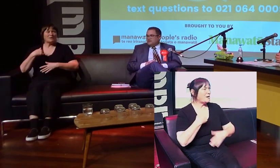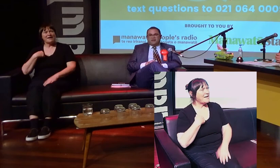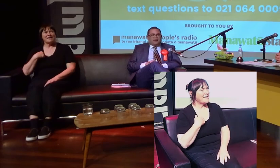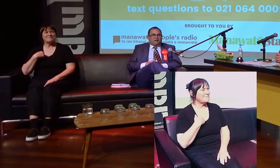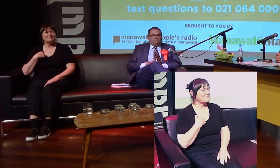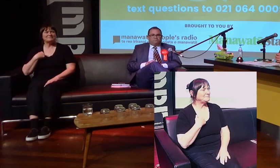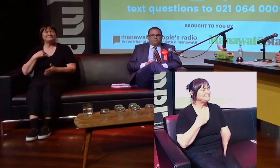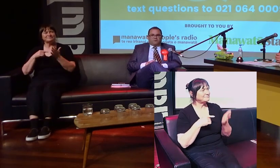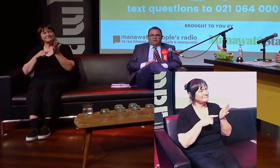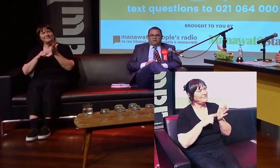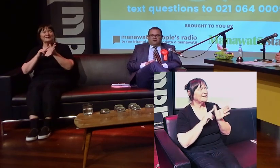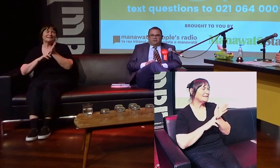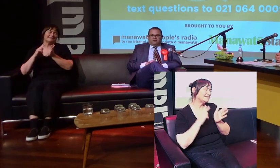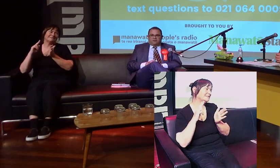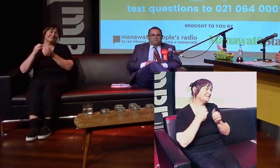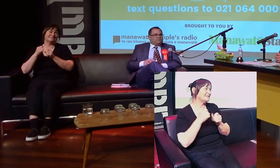Party.